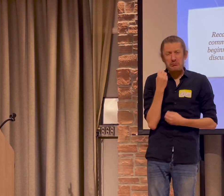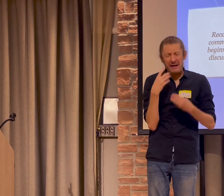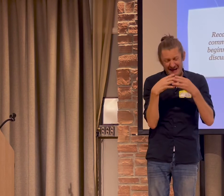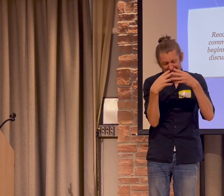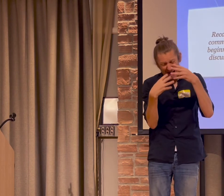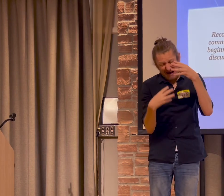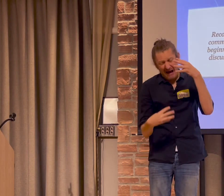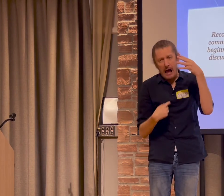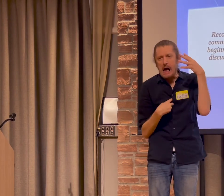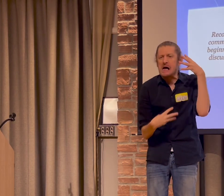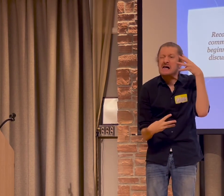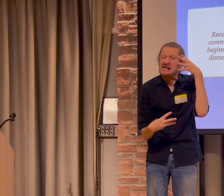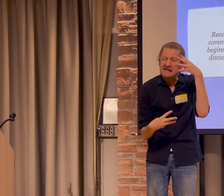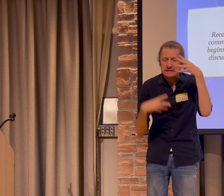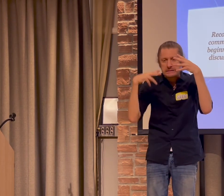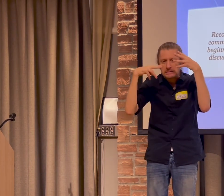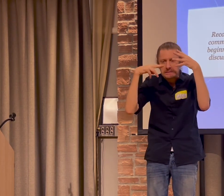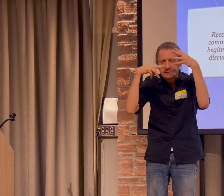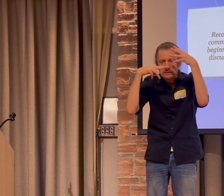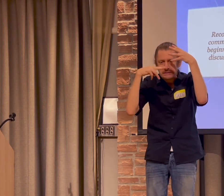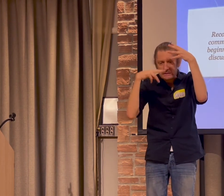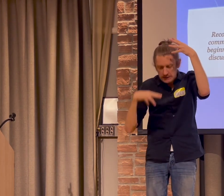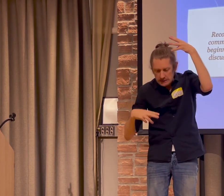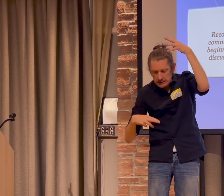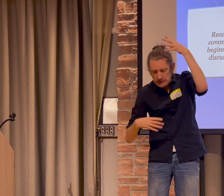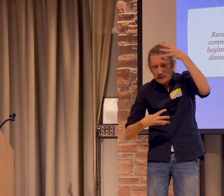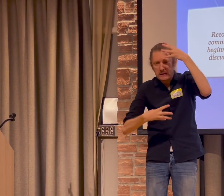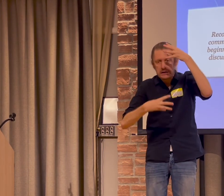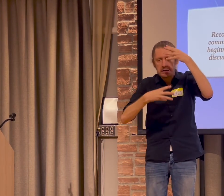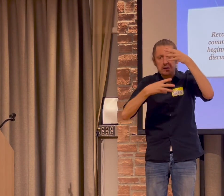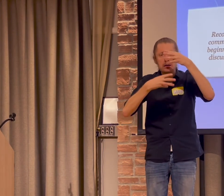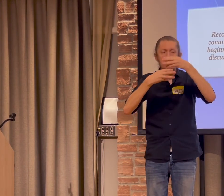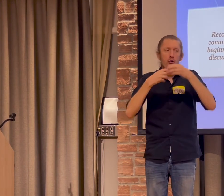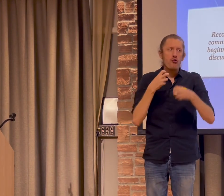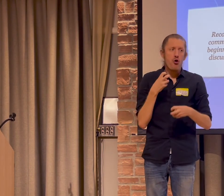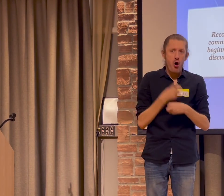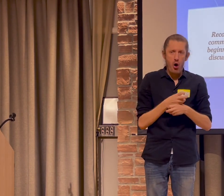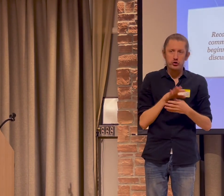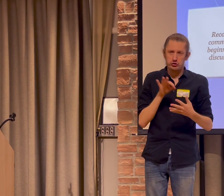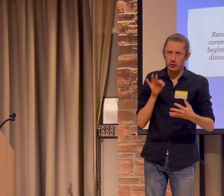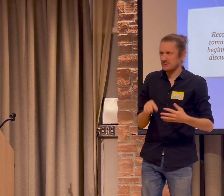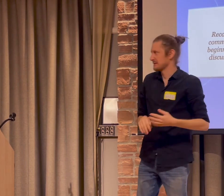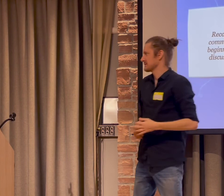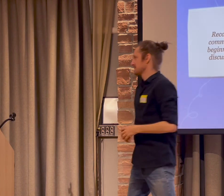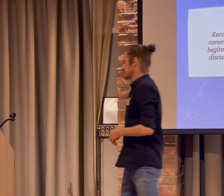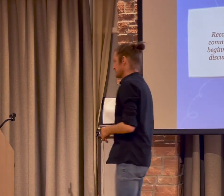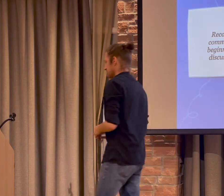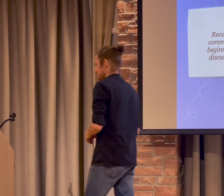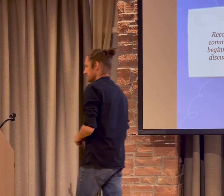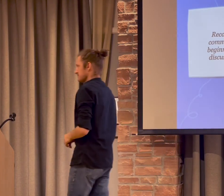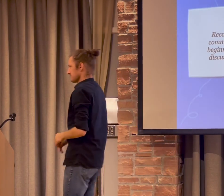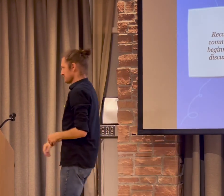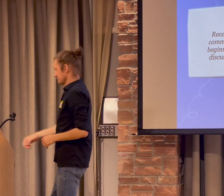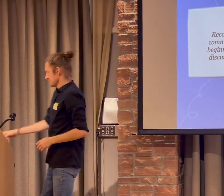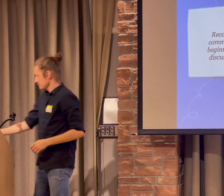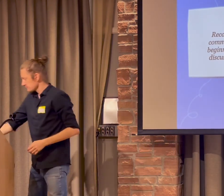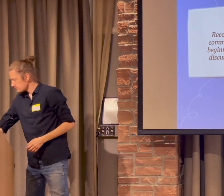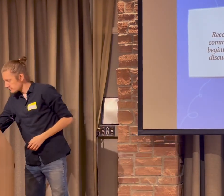So now what strategies help us? You know, there are several, but I'm going to try to